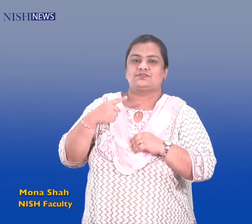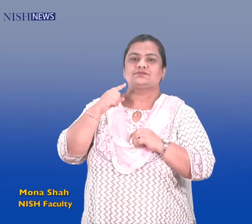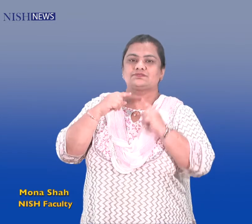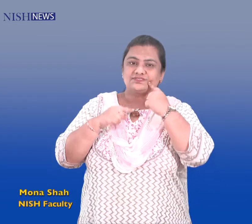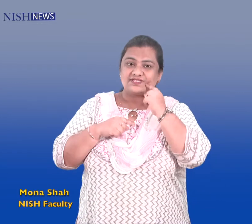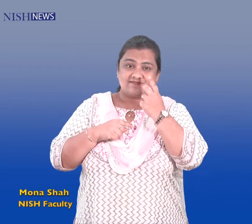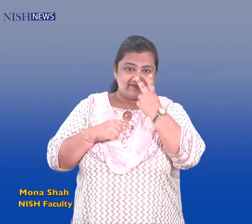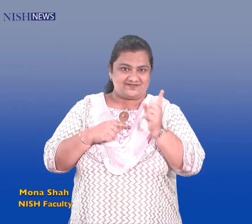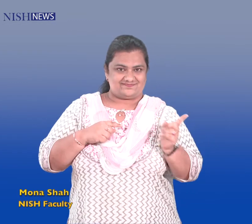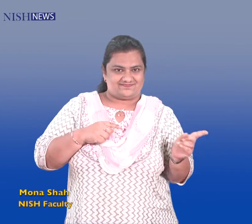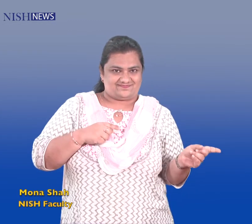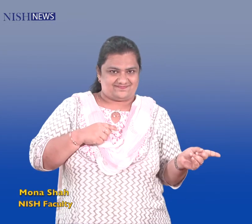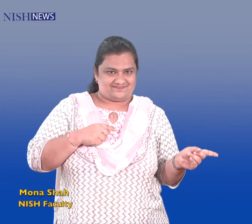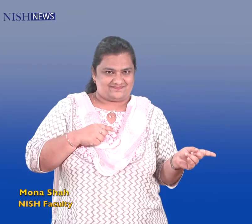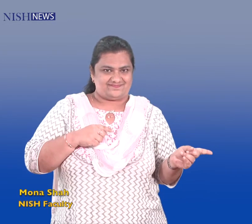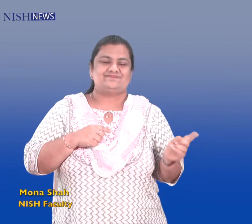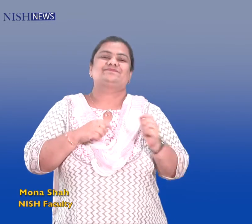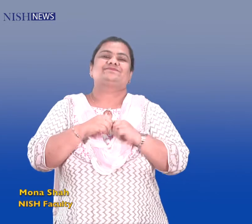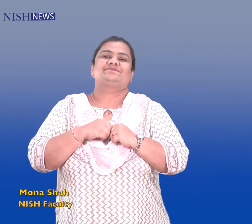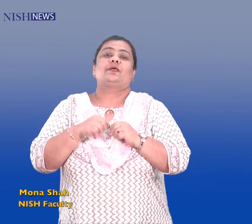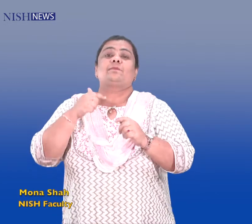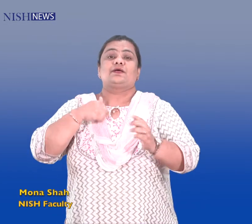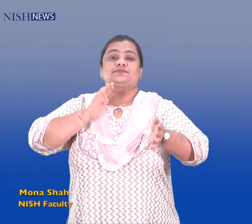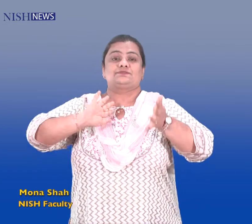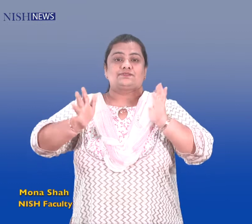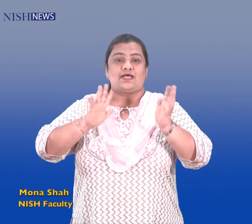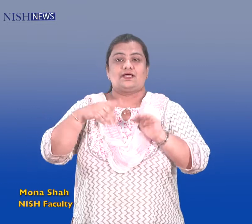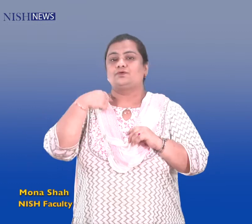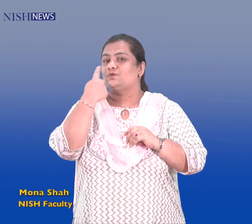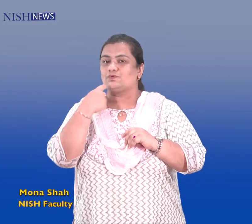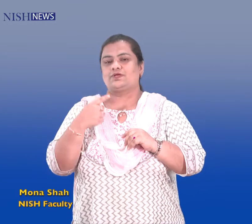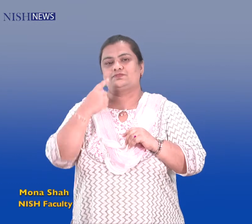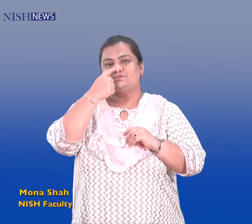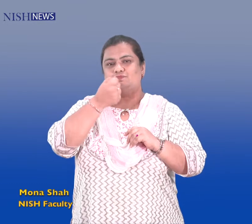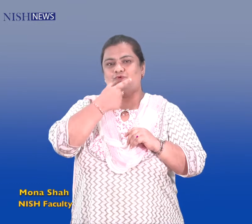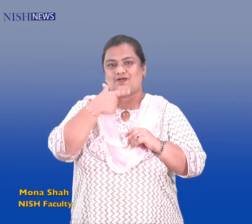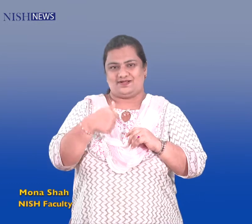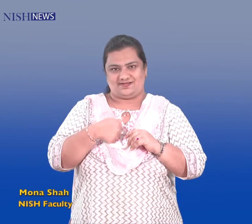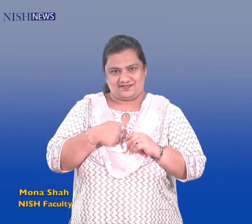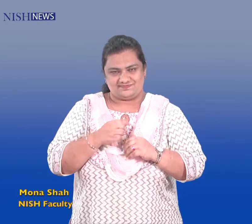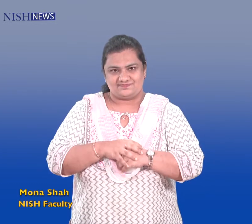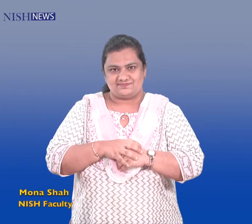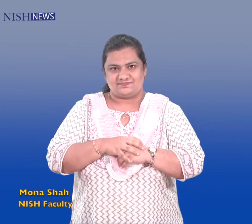along with Miss Mona Shah, deaf signer and Indian sign language teacher at Niche. See you again next week. Thank you.